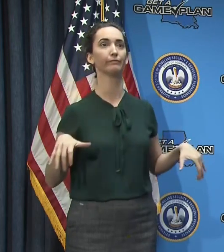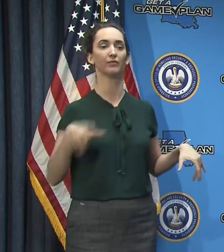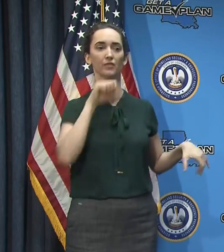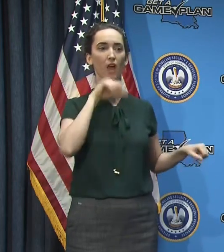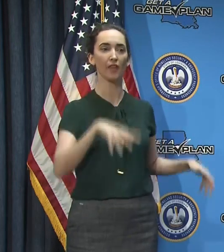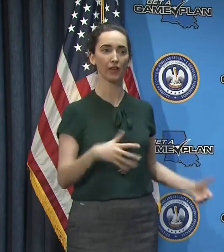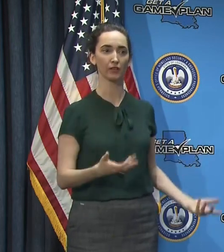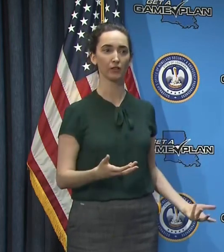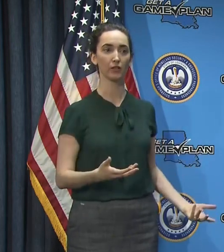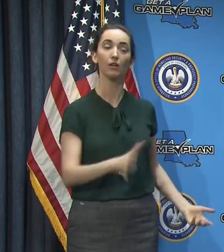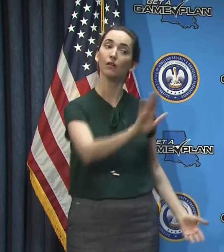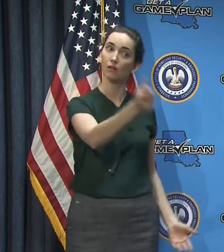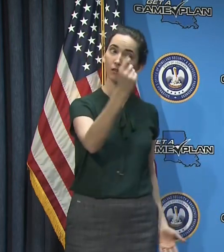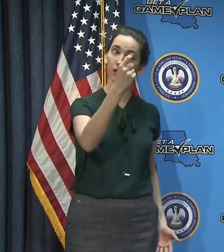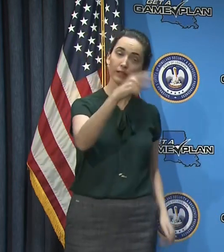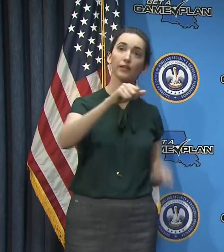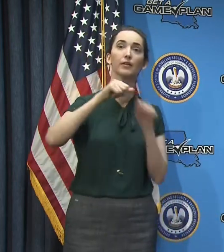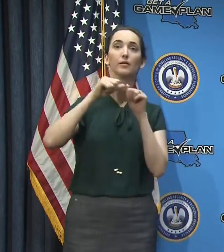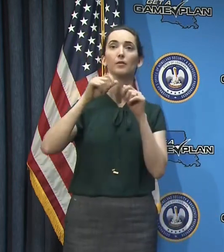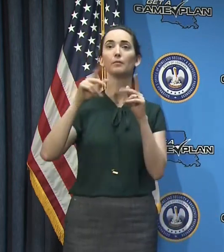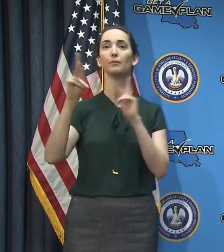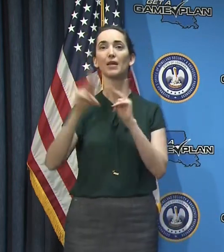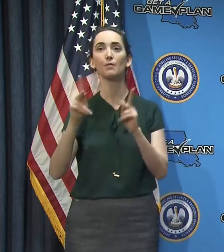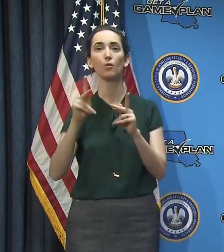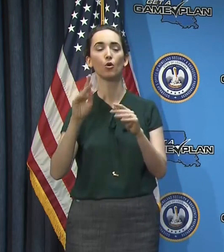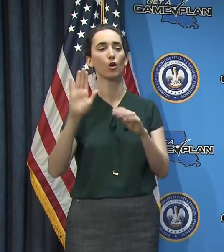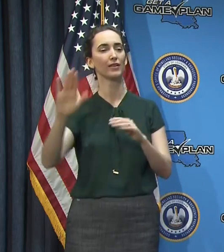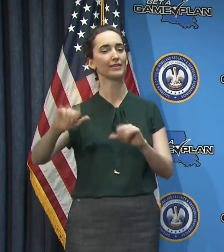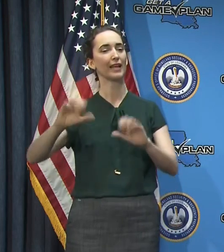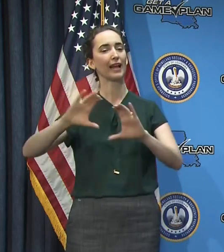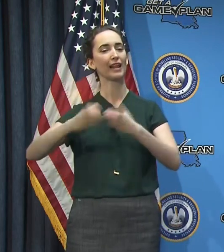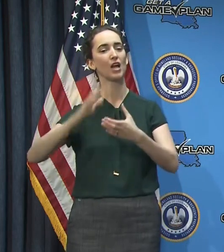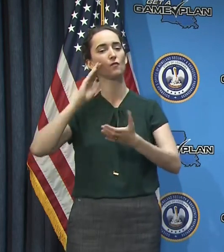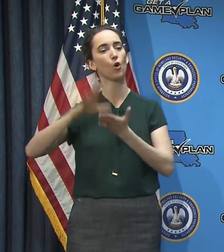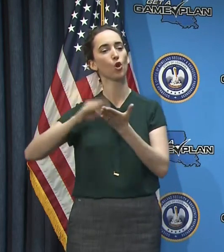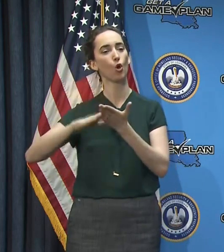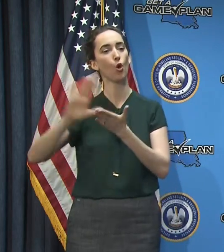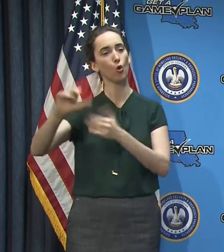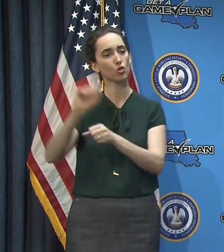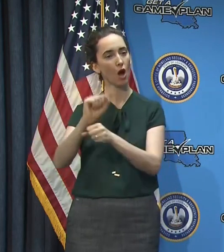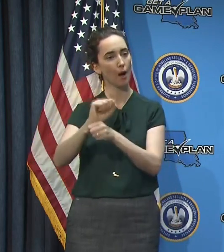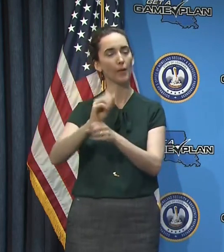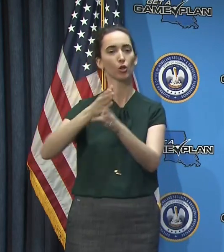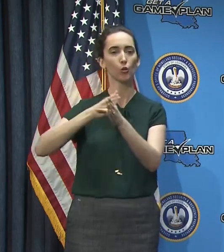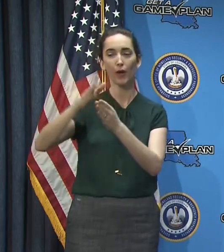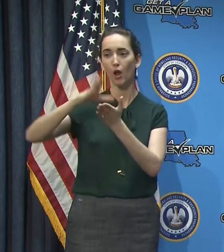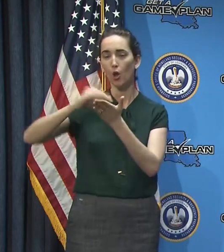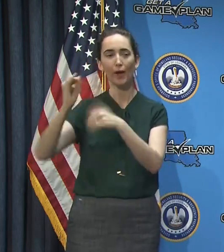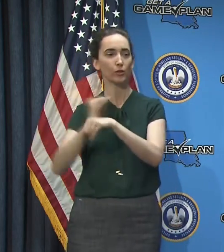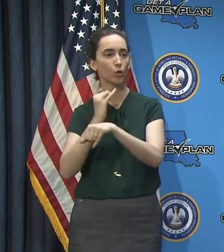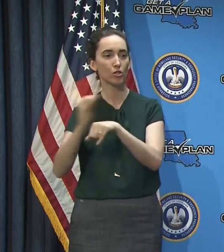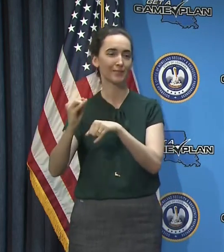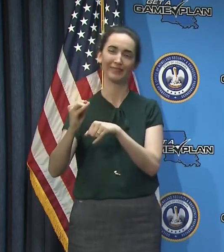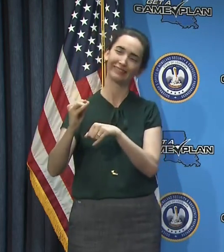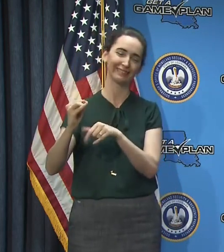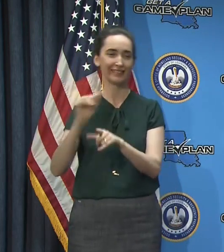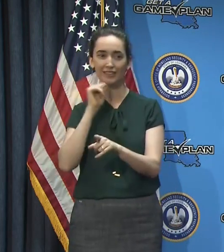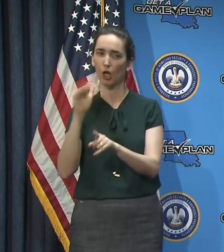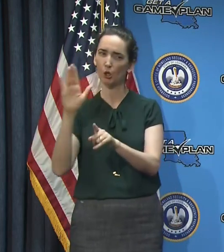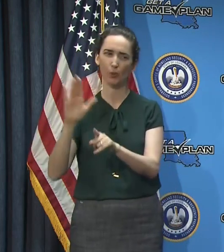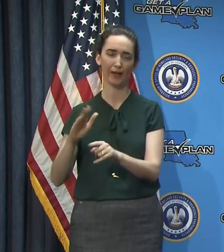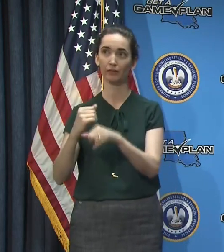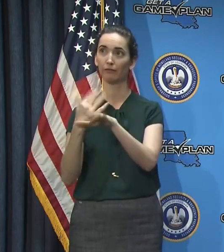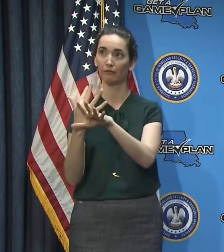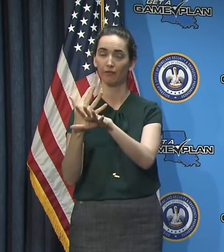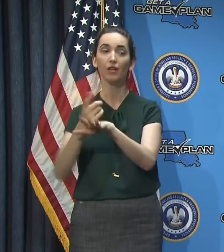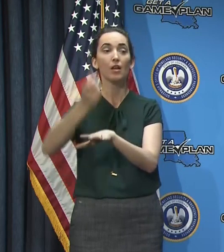good fit for career oriented classes and, and, and so forth. Um, but obviously, uh, it is much better